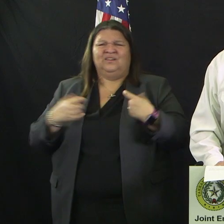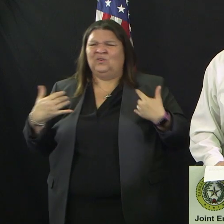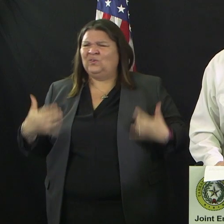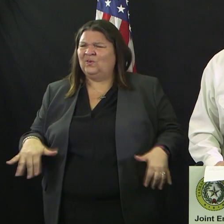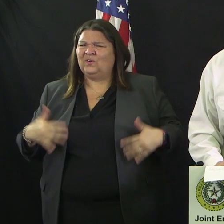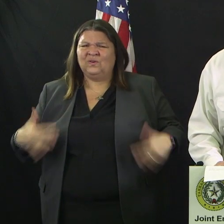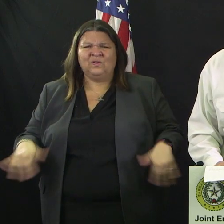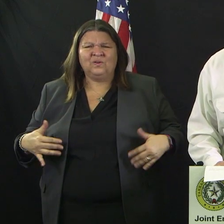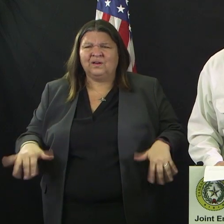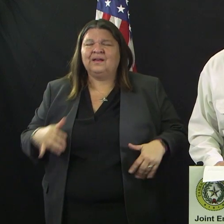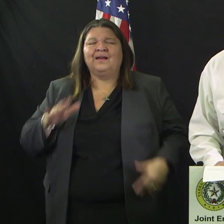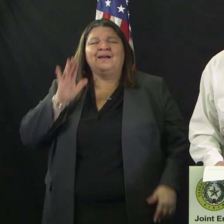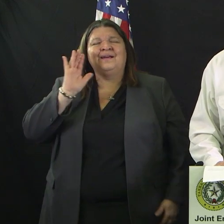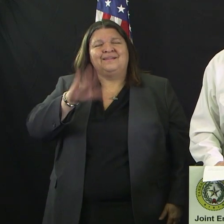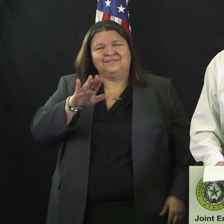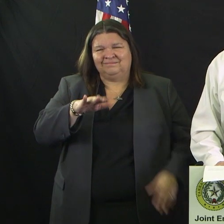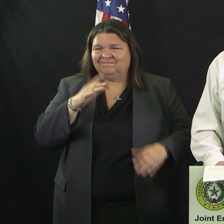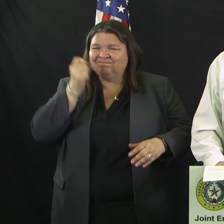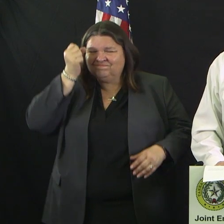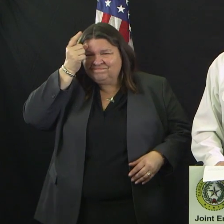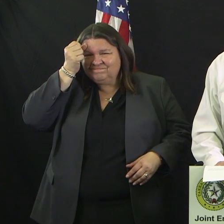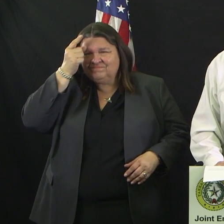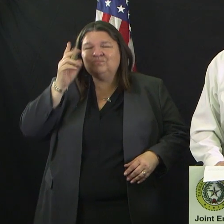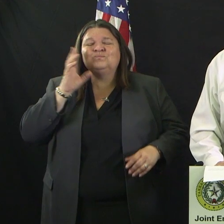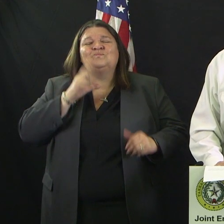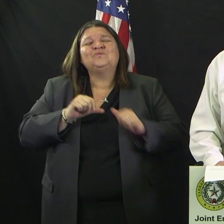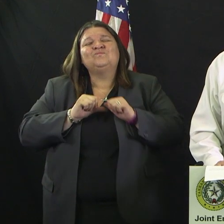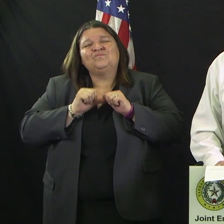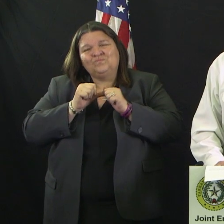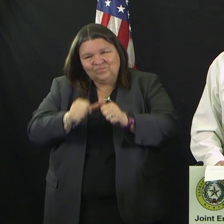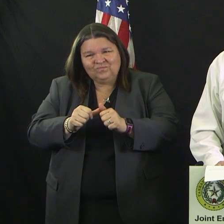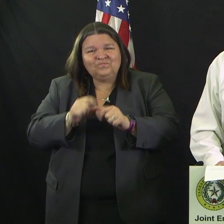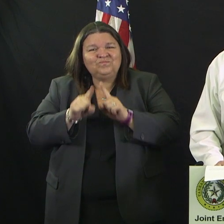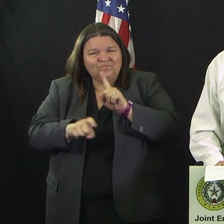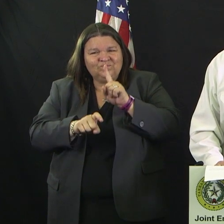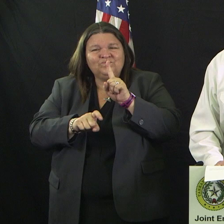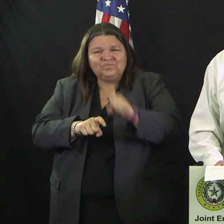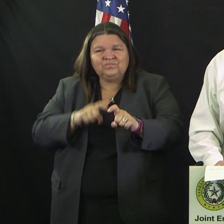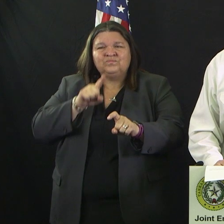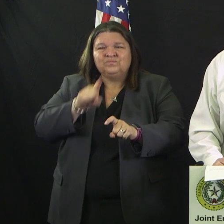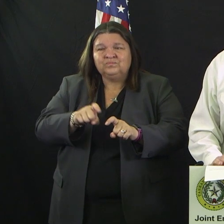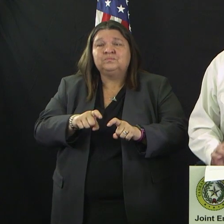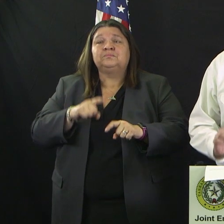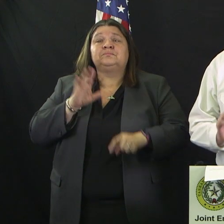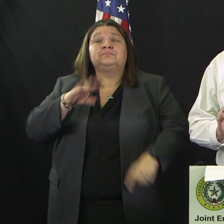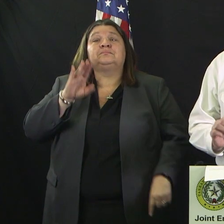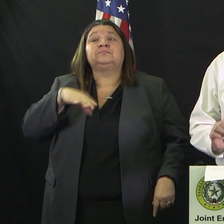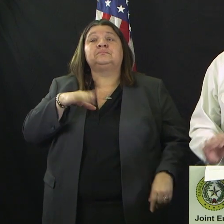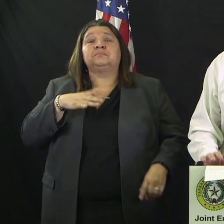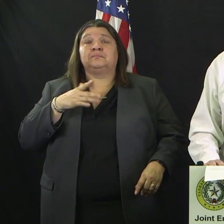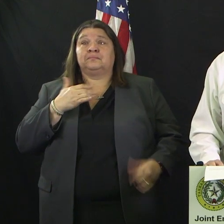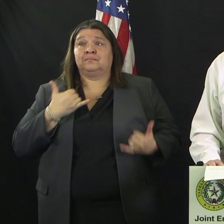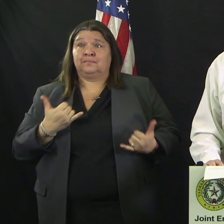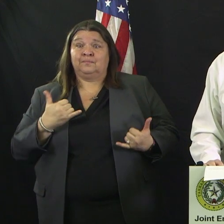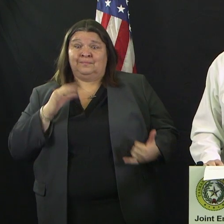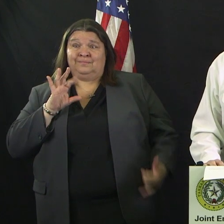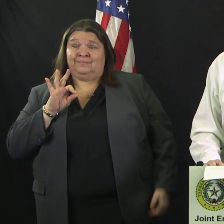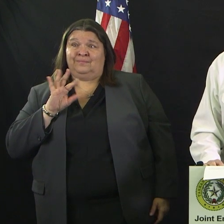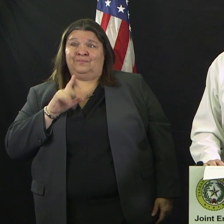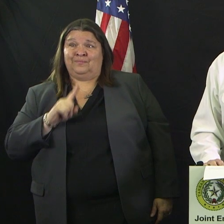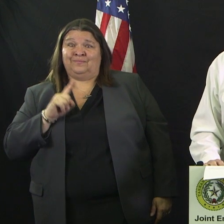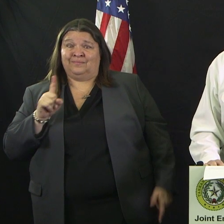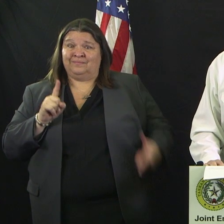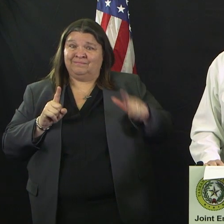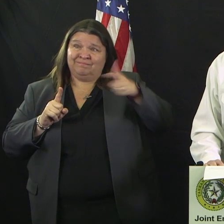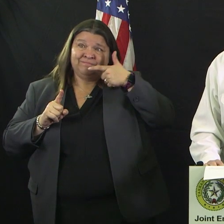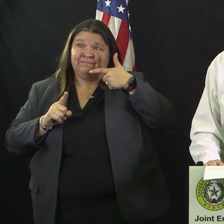Don't think that help's not on the way. But the questions will continue to make sure that we have the proper information that we need